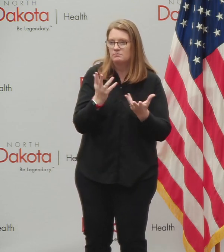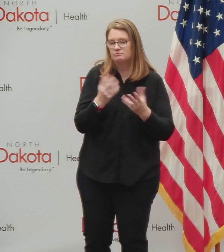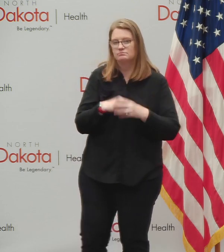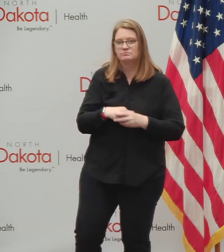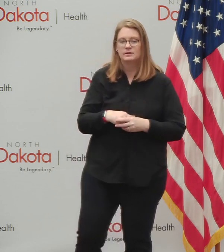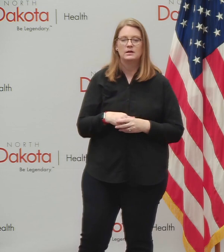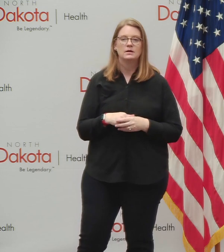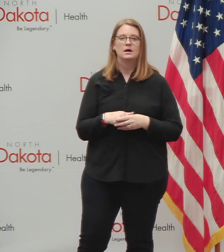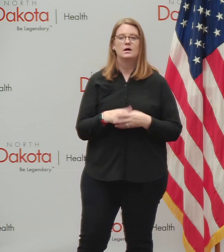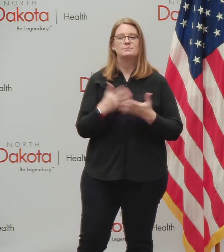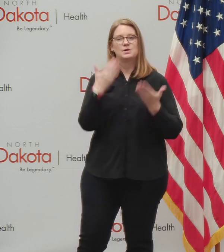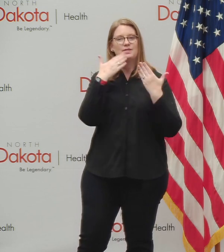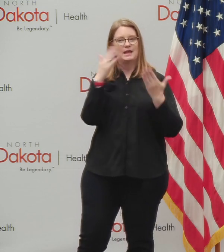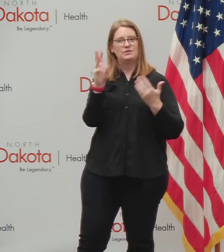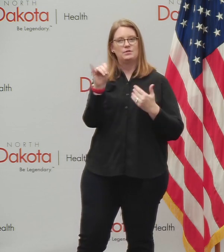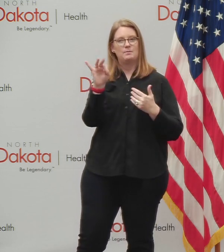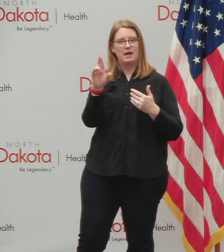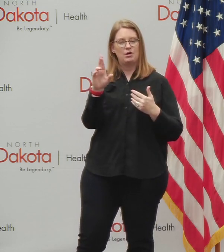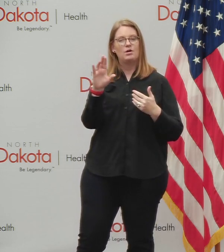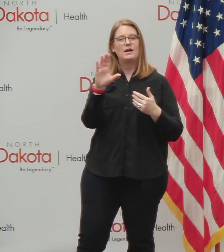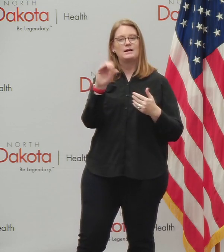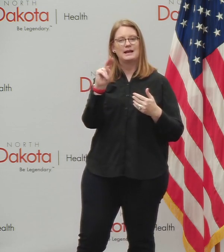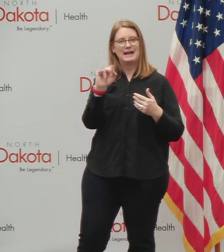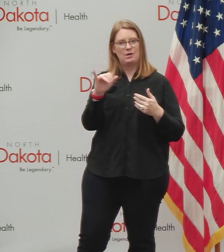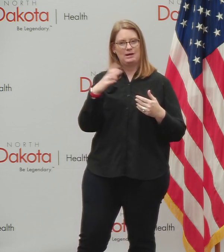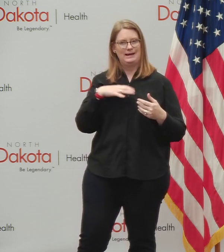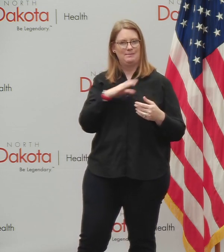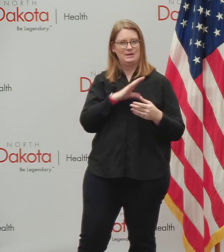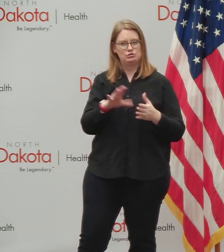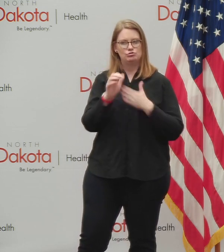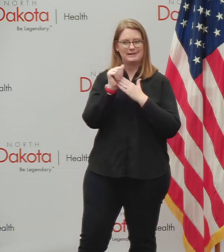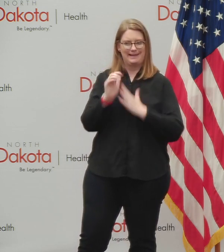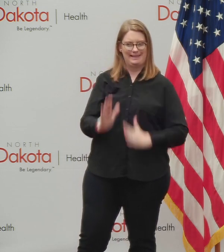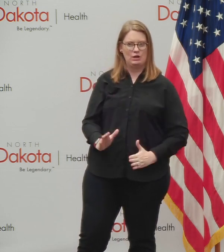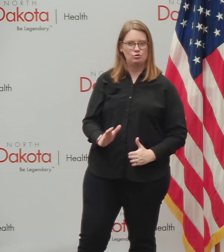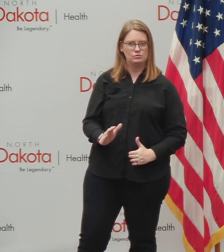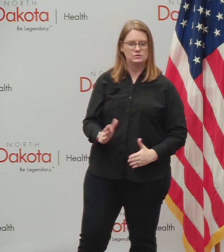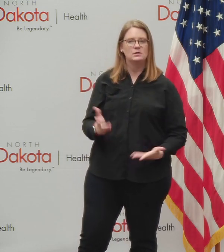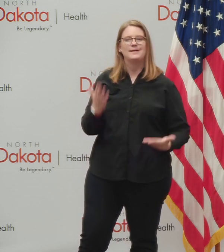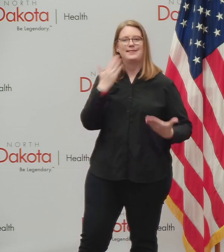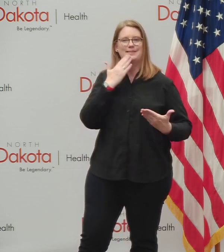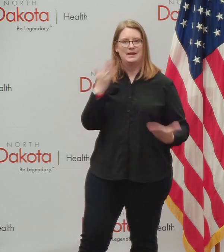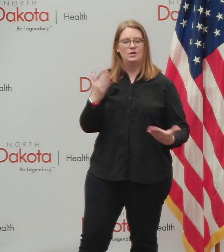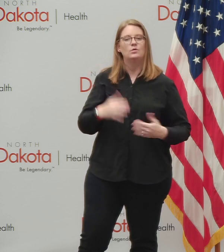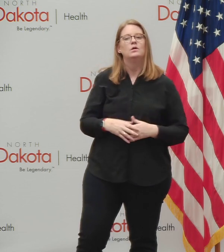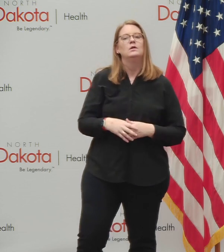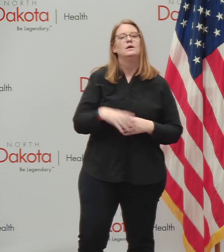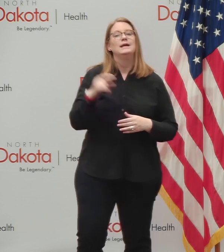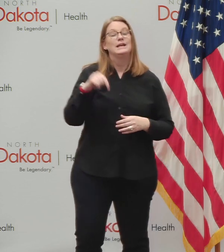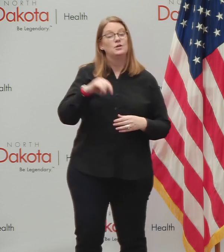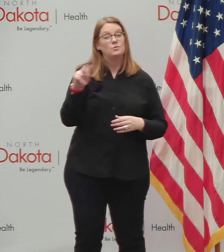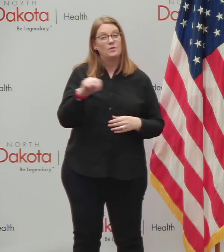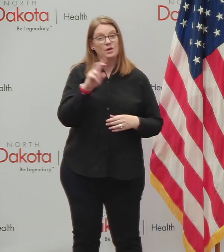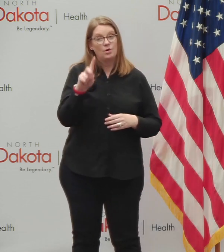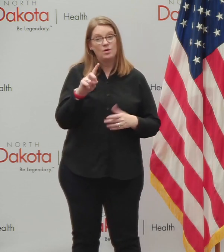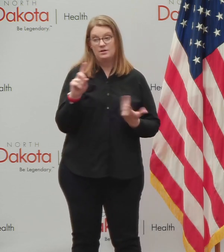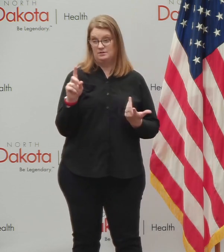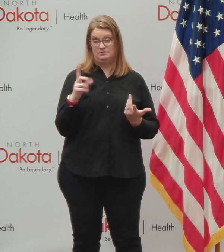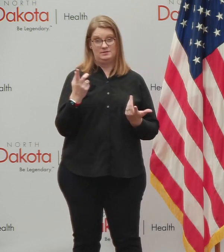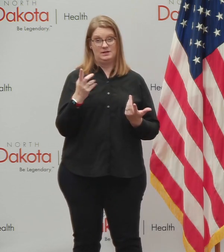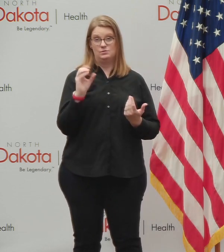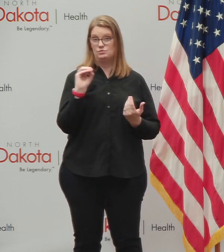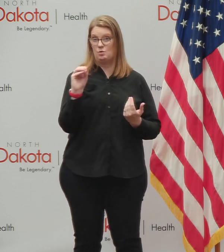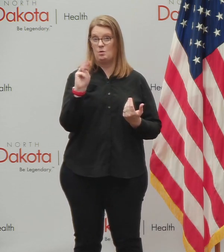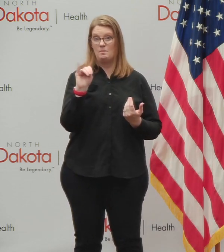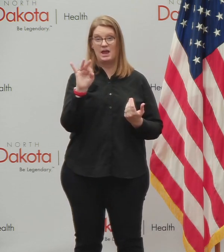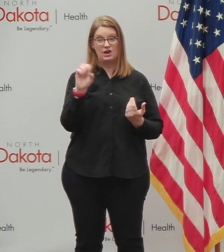mayors and county commissioners for all the great work you're doing and all the leadership you're doing, uh, on the ground. As you know, in North Dakota, uh, we have no mayors in the entire